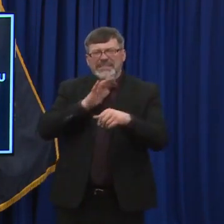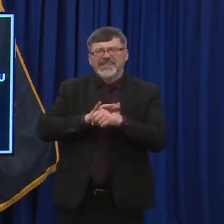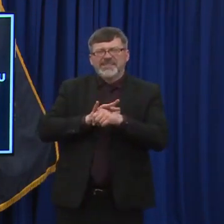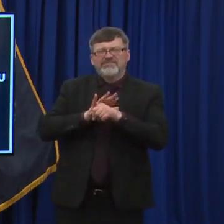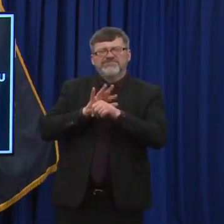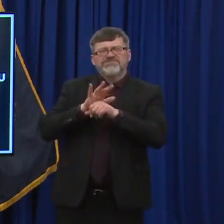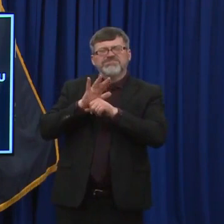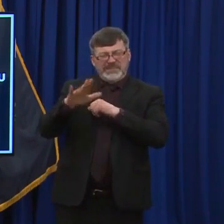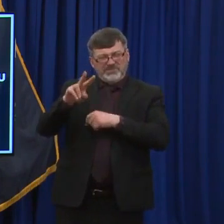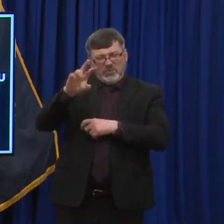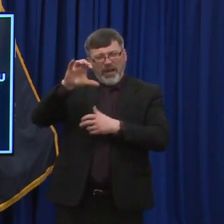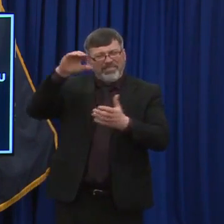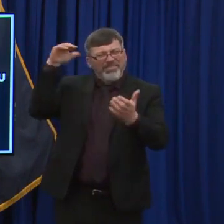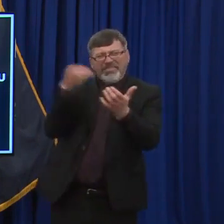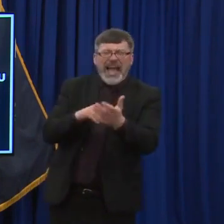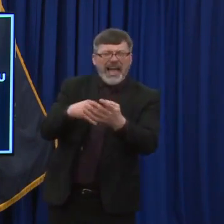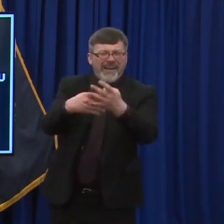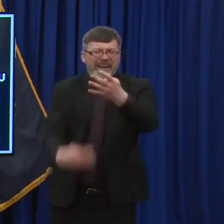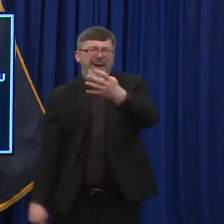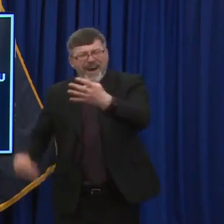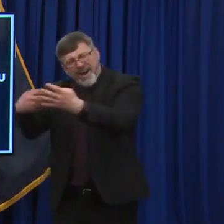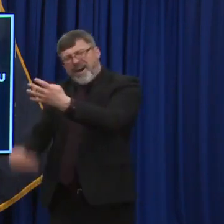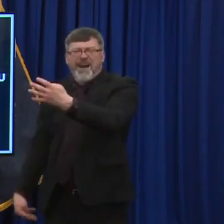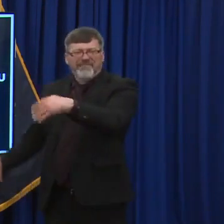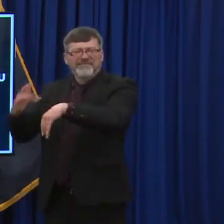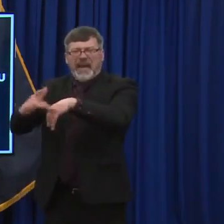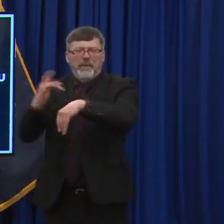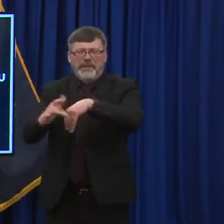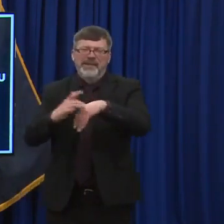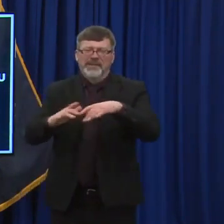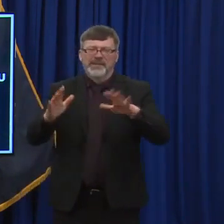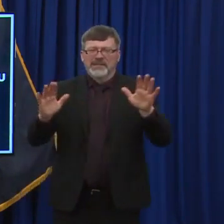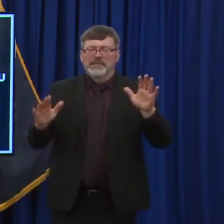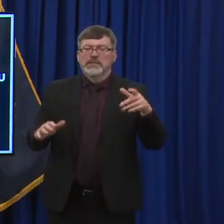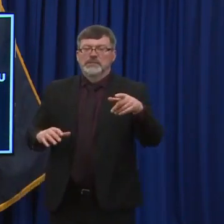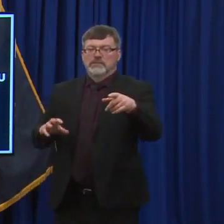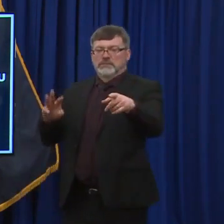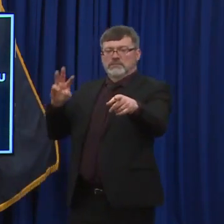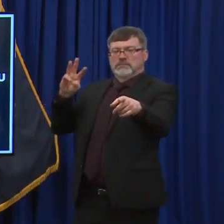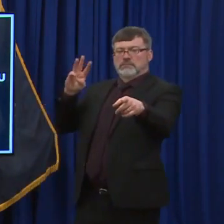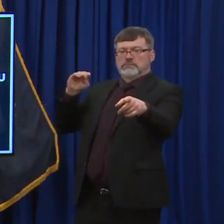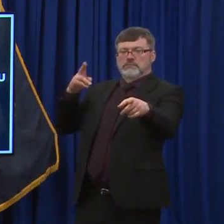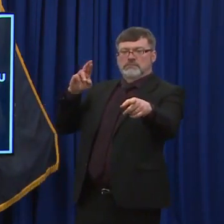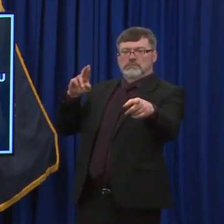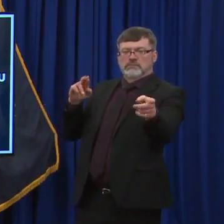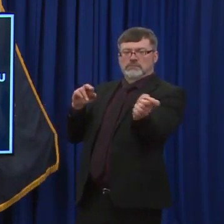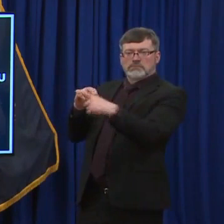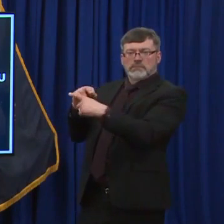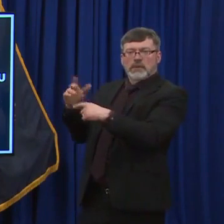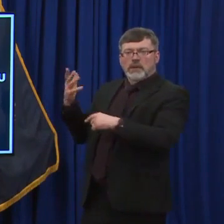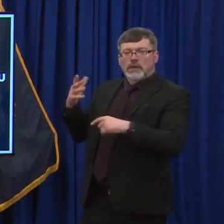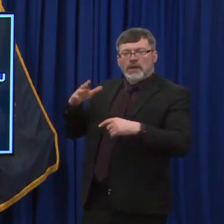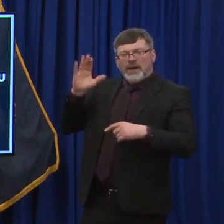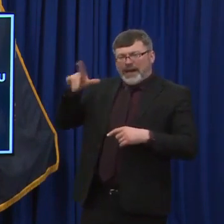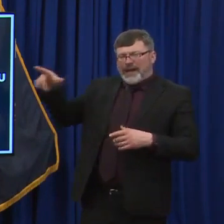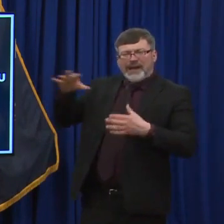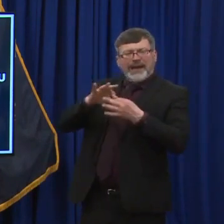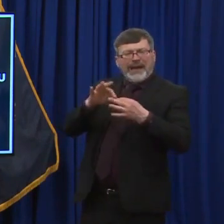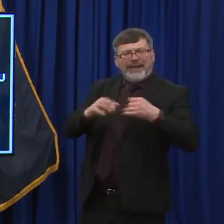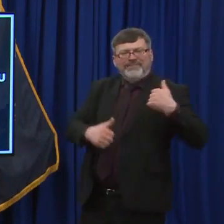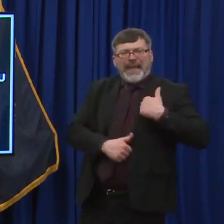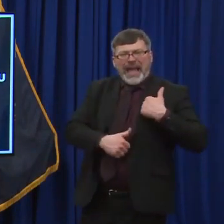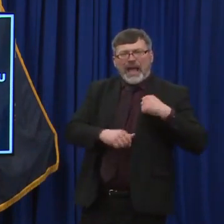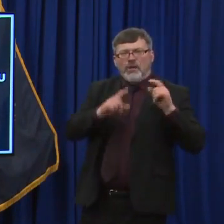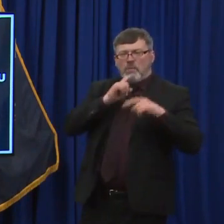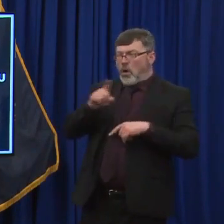up. Uh, kind of flying blind here because we don't have a veteran's report in front of us, but was there anything in that report that you didn't like